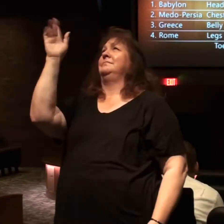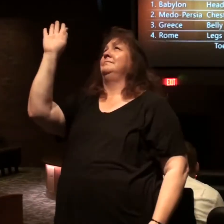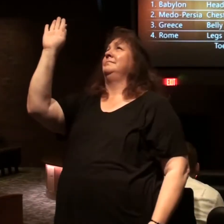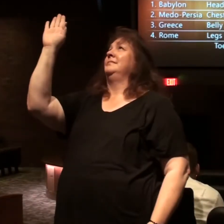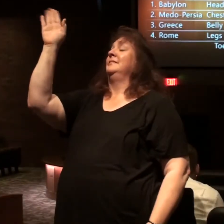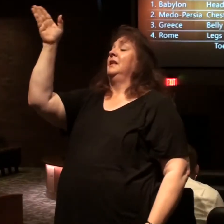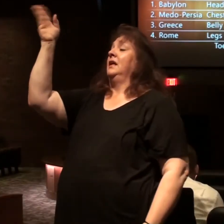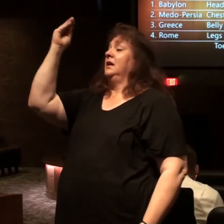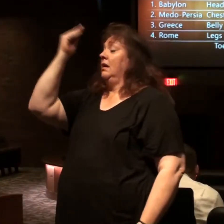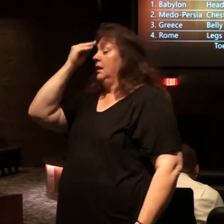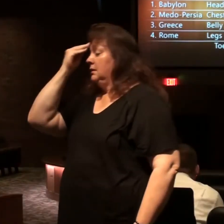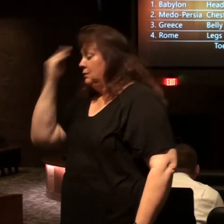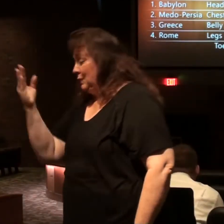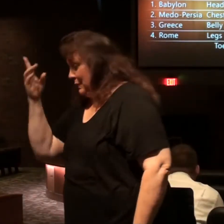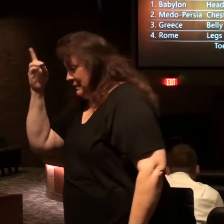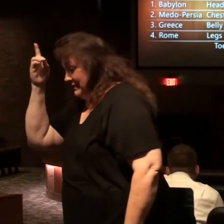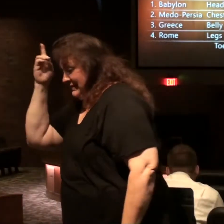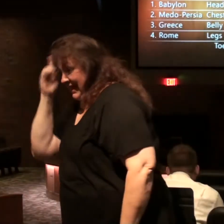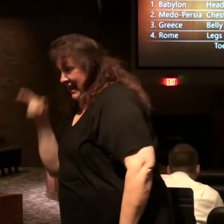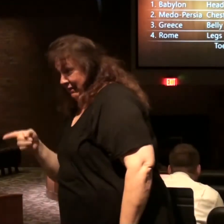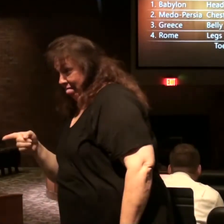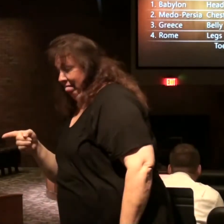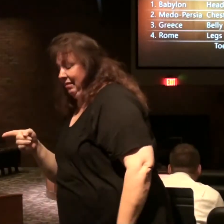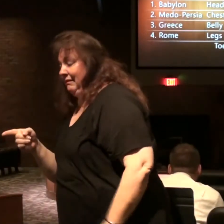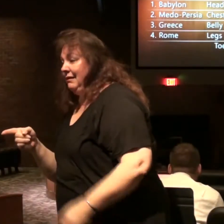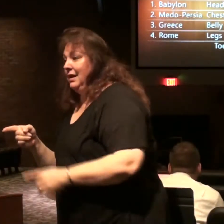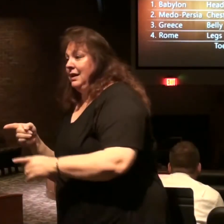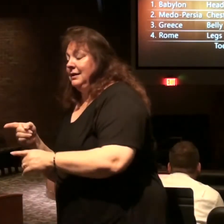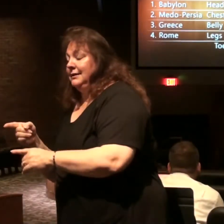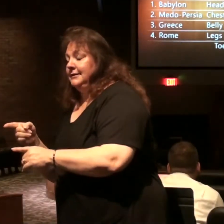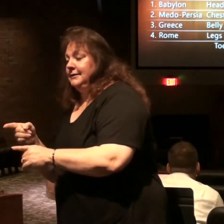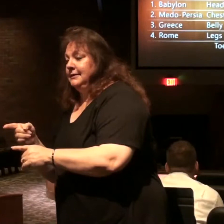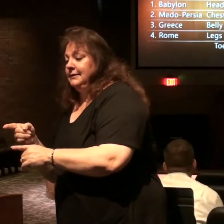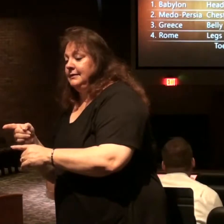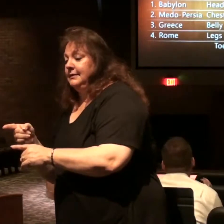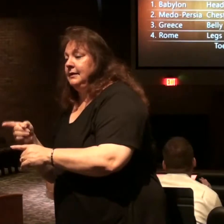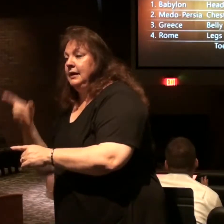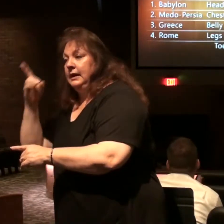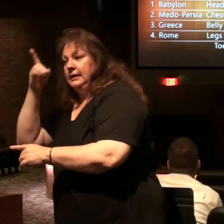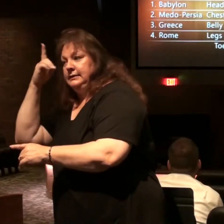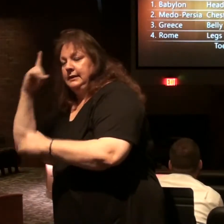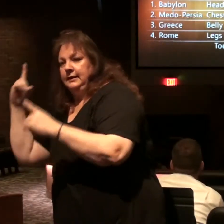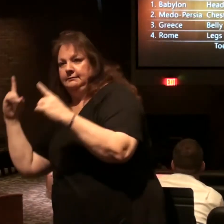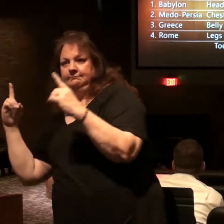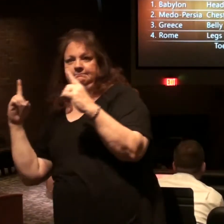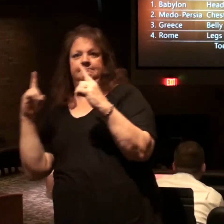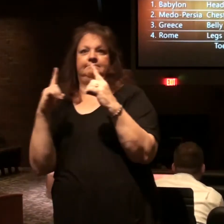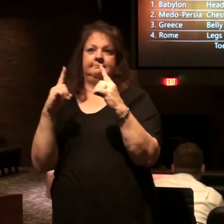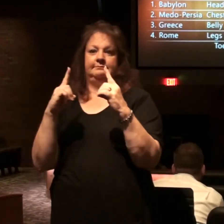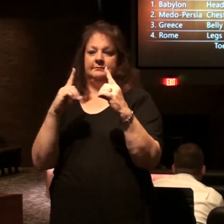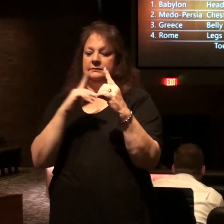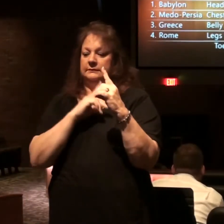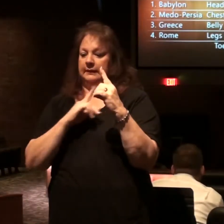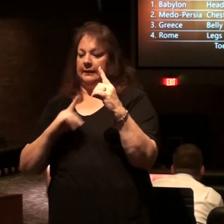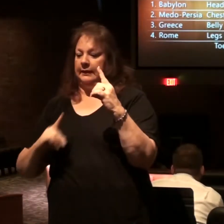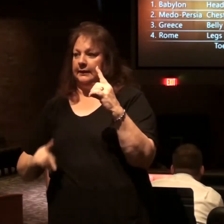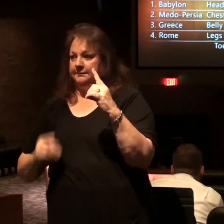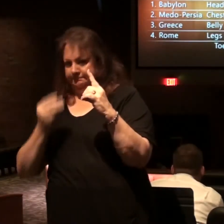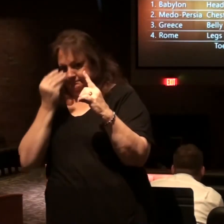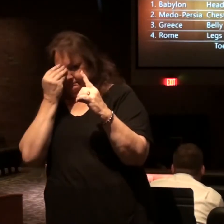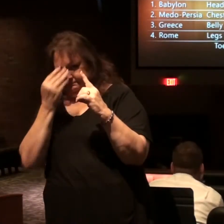to Daniel remember mysteries have to be revealed here so Daniel in verse 36 of Daniel 2